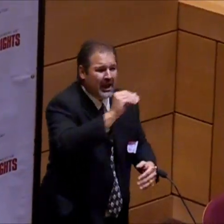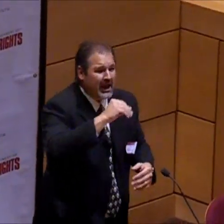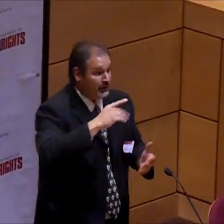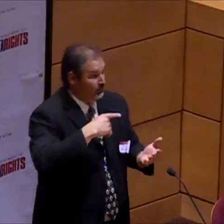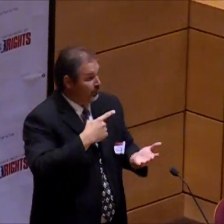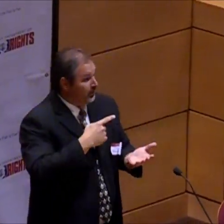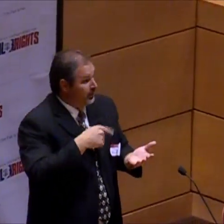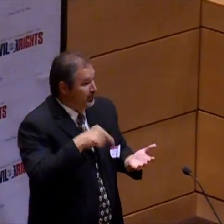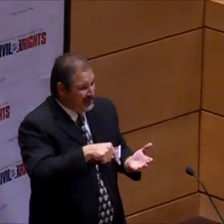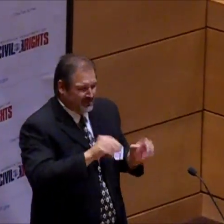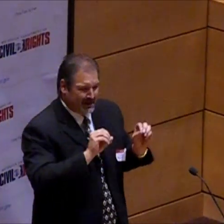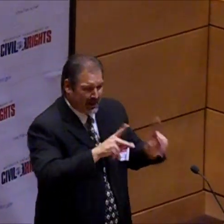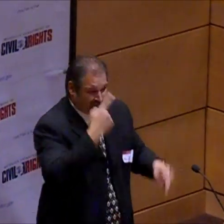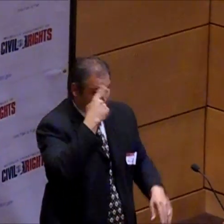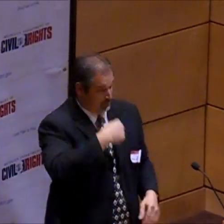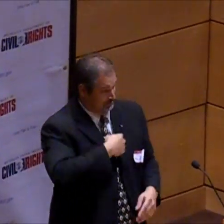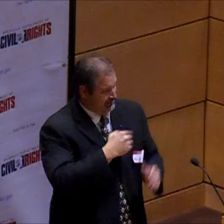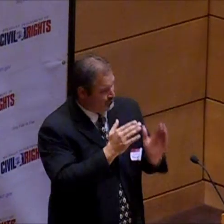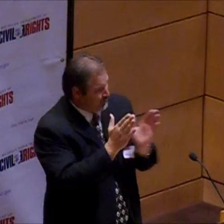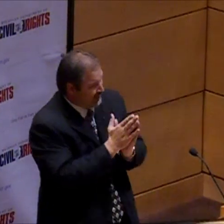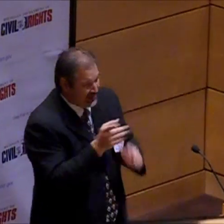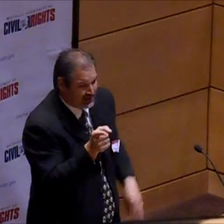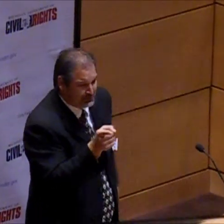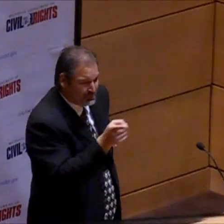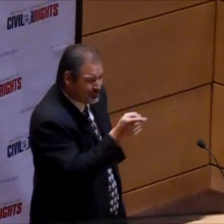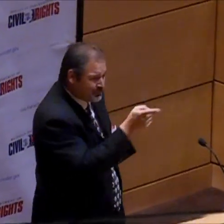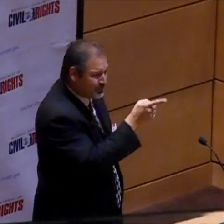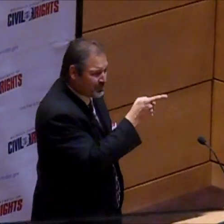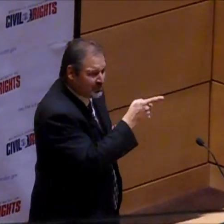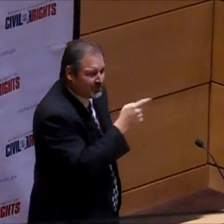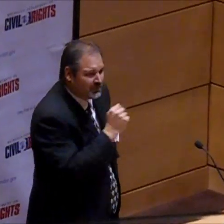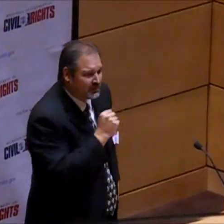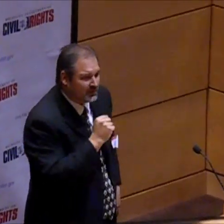way to go. And this is an opportunity for me to ask you.